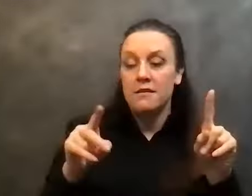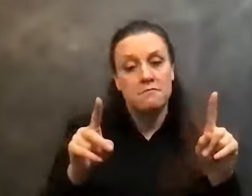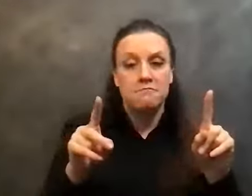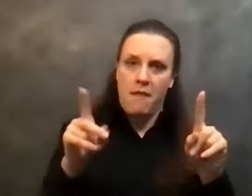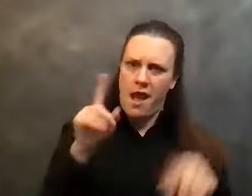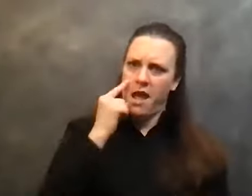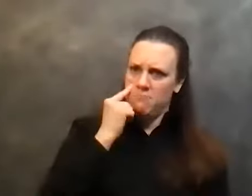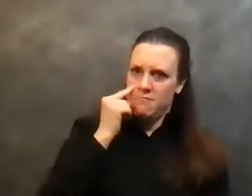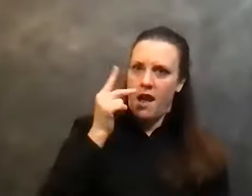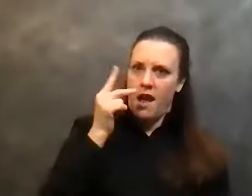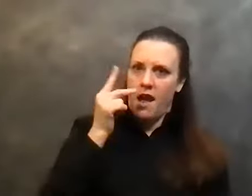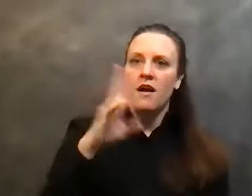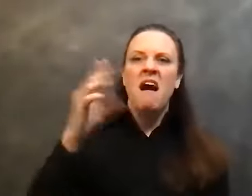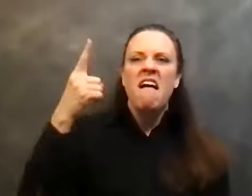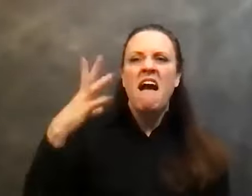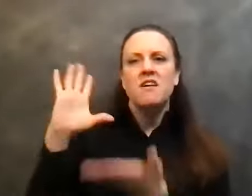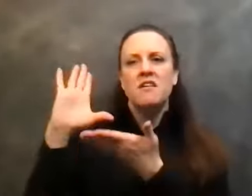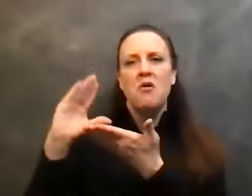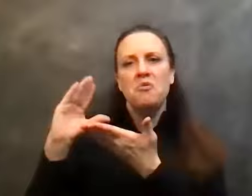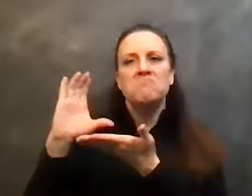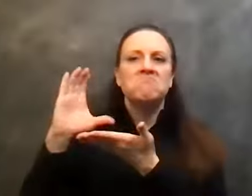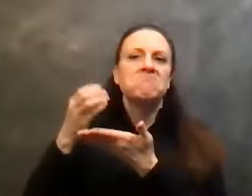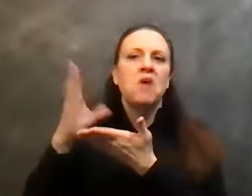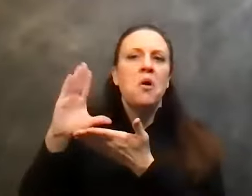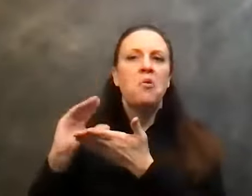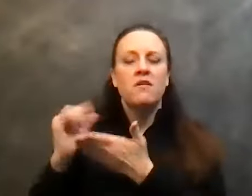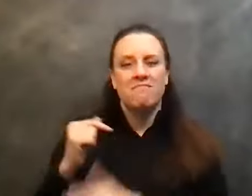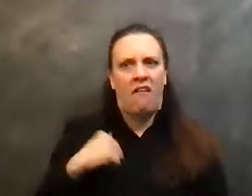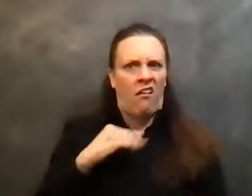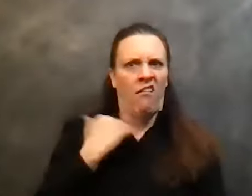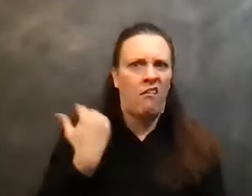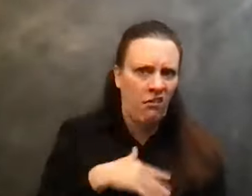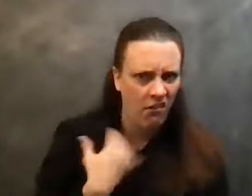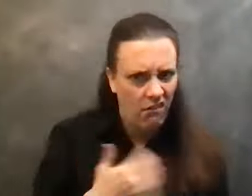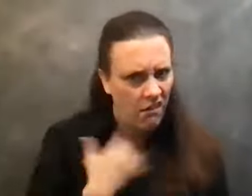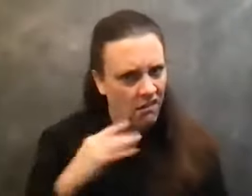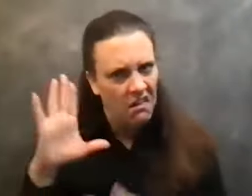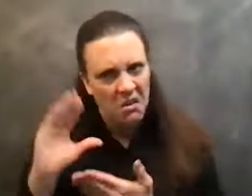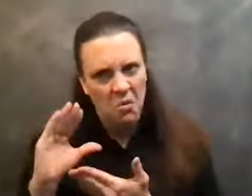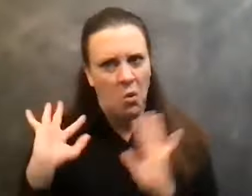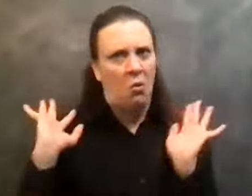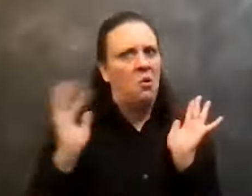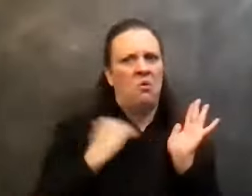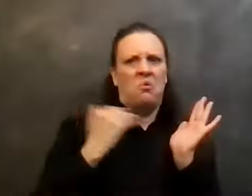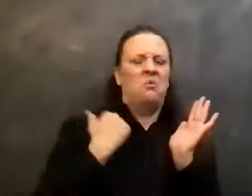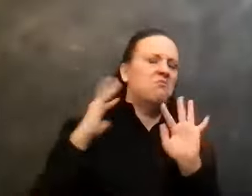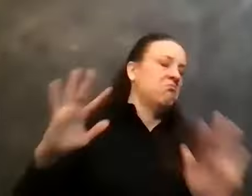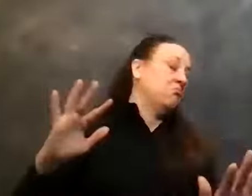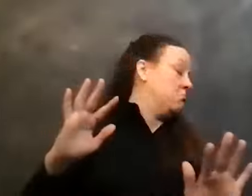about half of their glass, maybe a little bit more, and they'd had enough. No more for me. Thanks. I've had